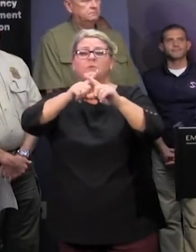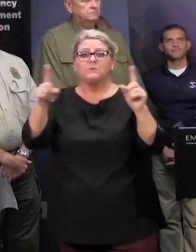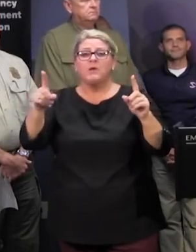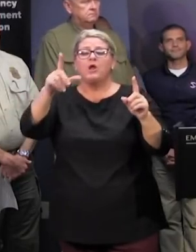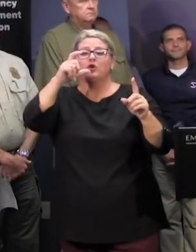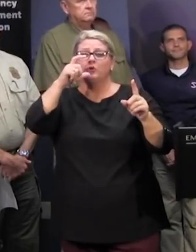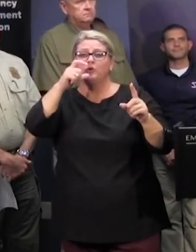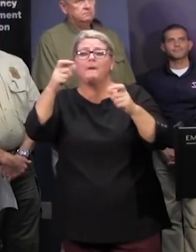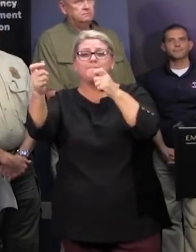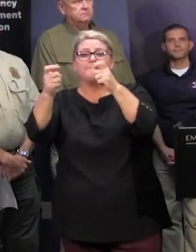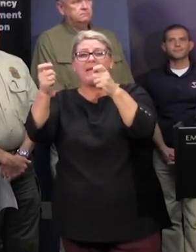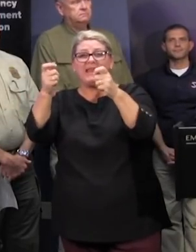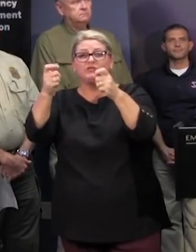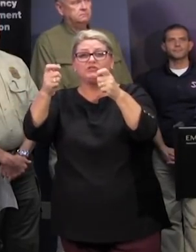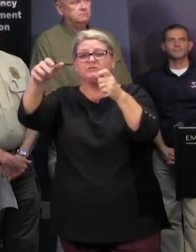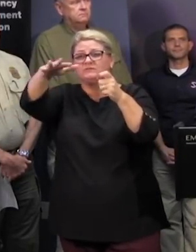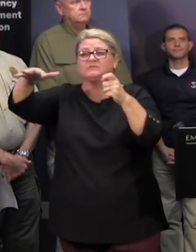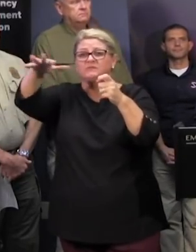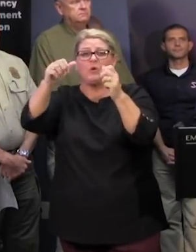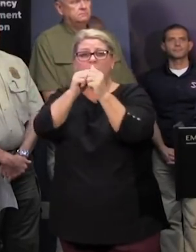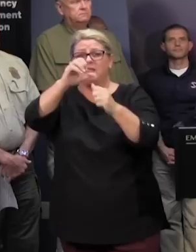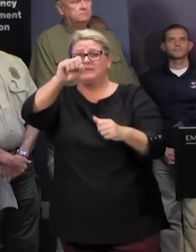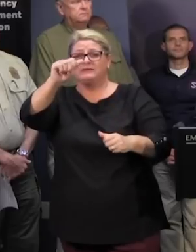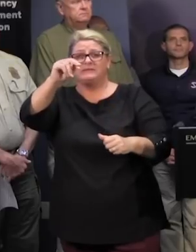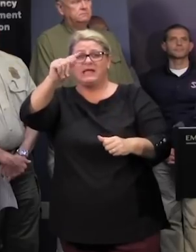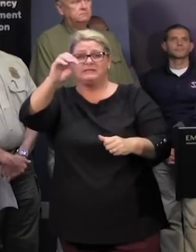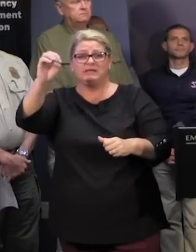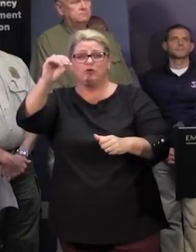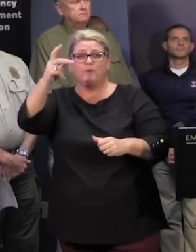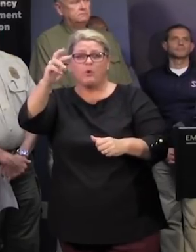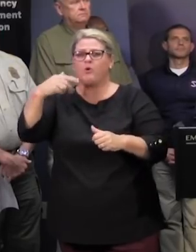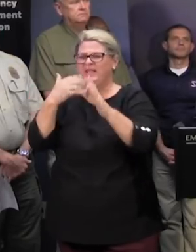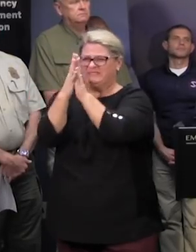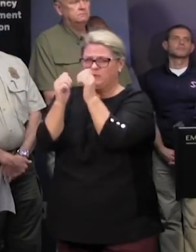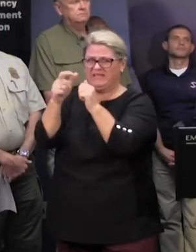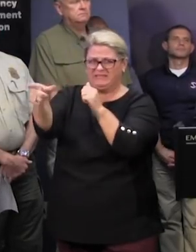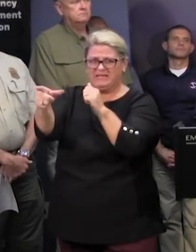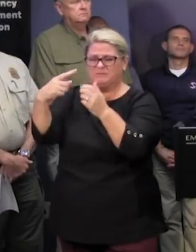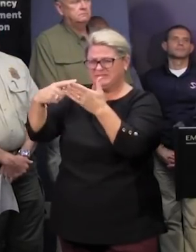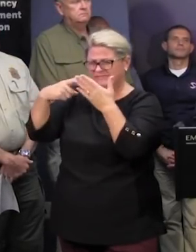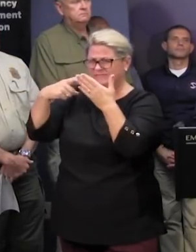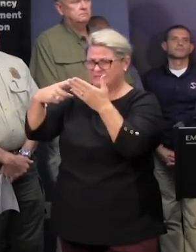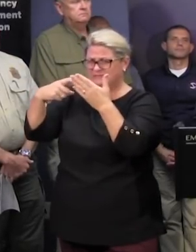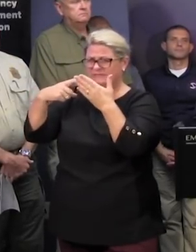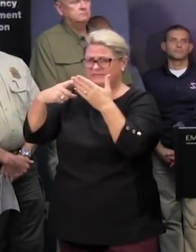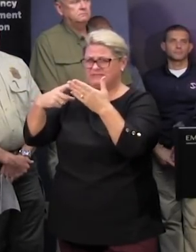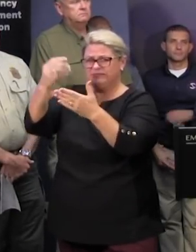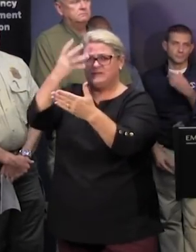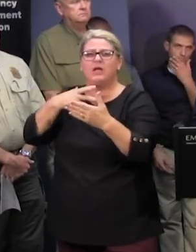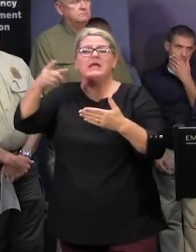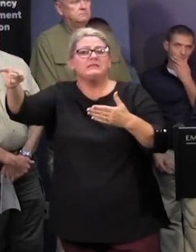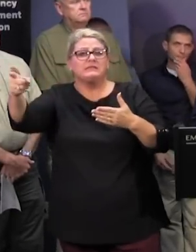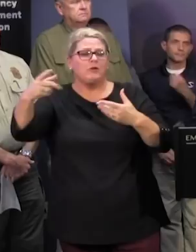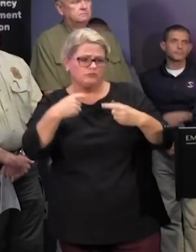material that were associated with santee cooper there we're working with santee cooper staying in close communication with them as they take efforts to make